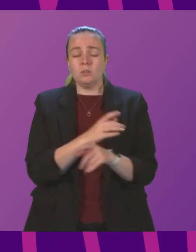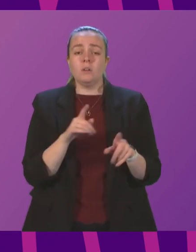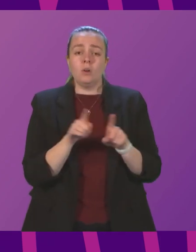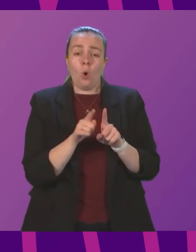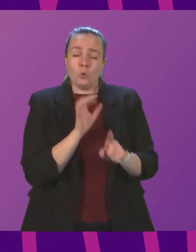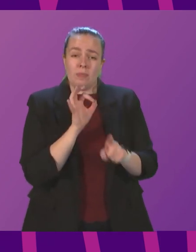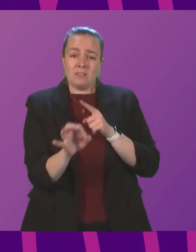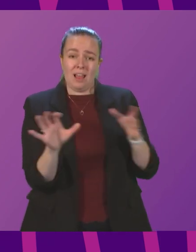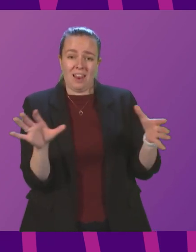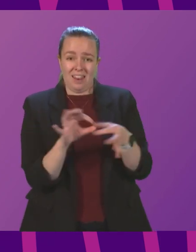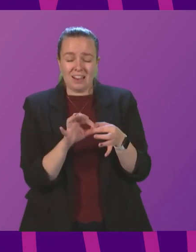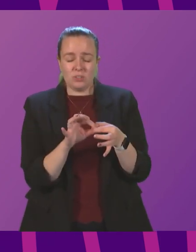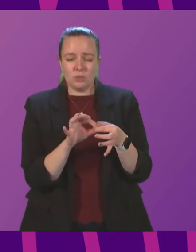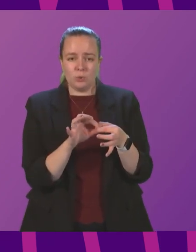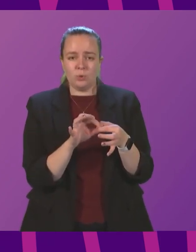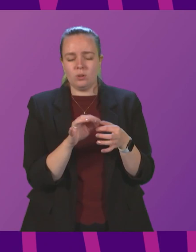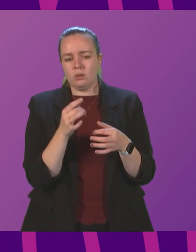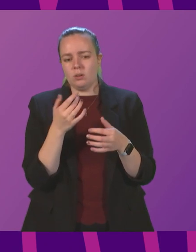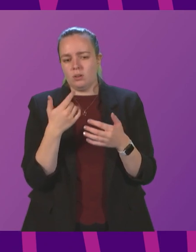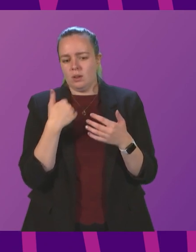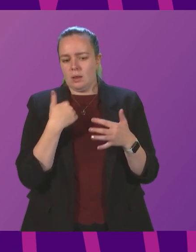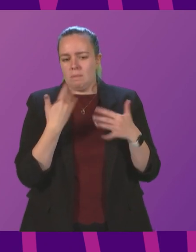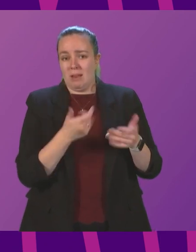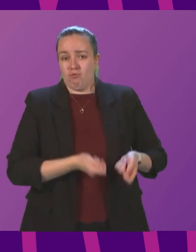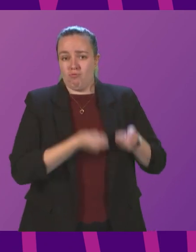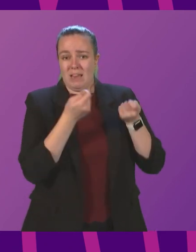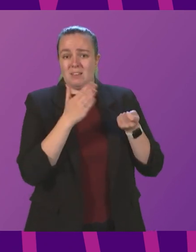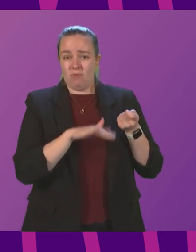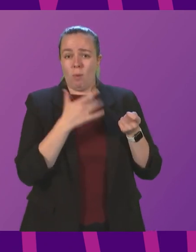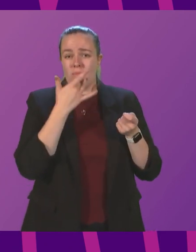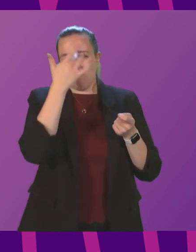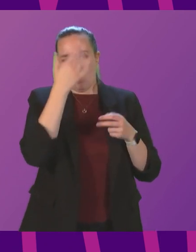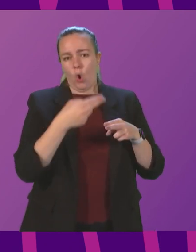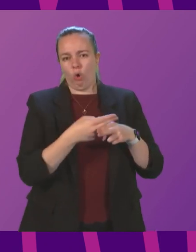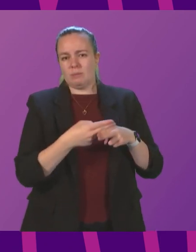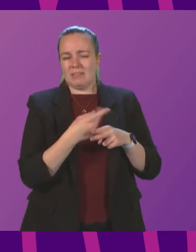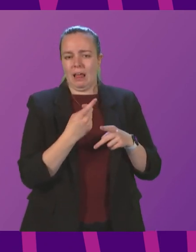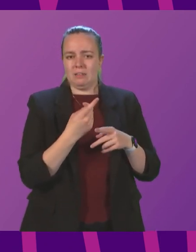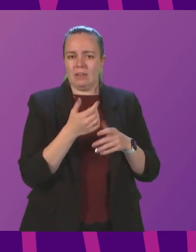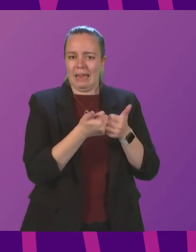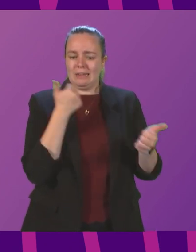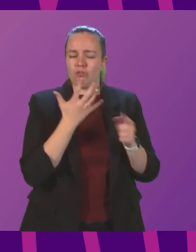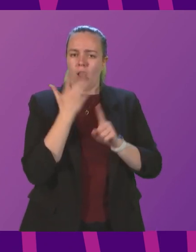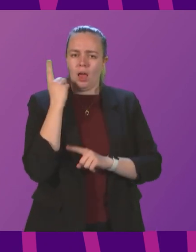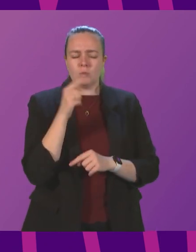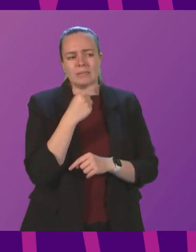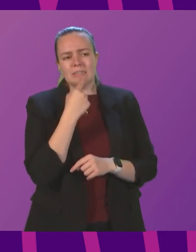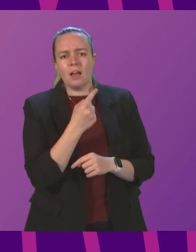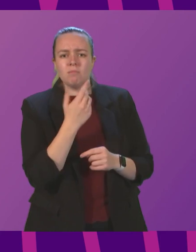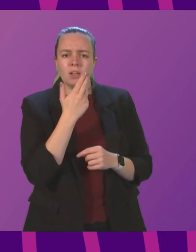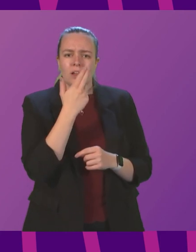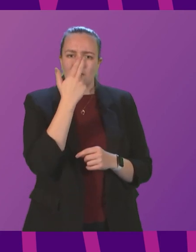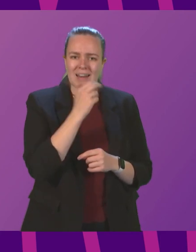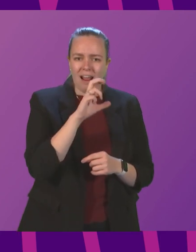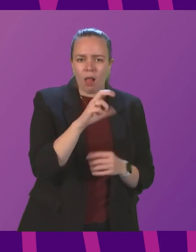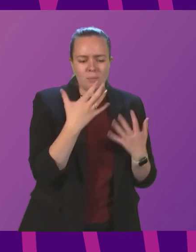around enforcement, and this is a particular point raised with me by the hospitality industry just last week, who were pointing out that while nightclubs